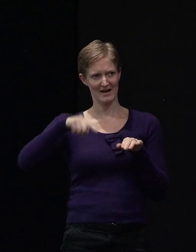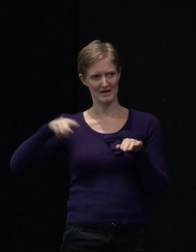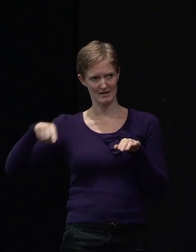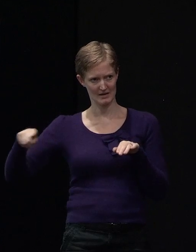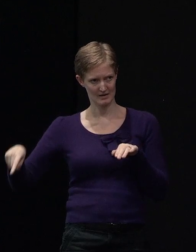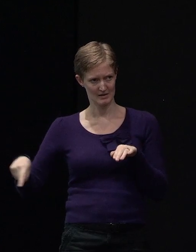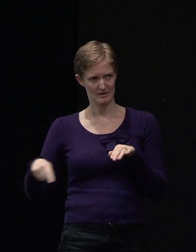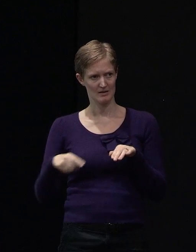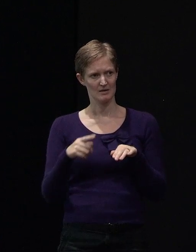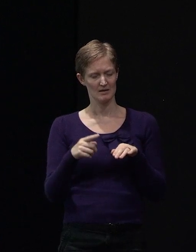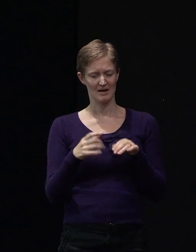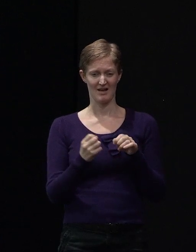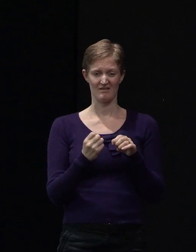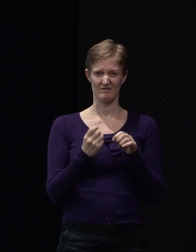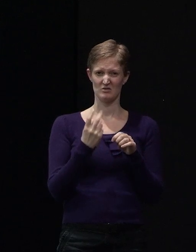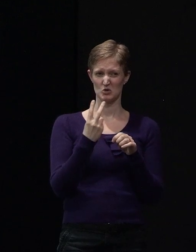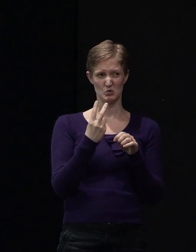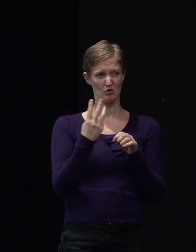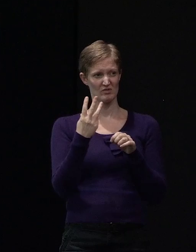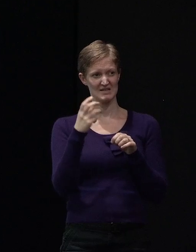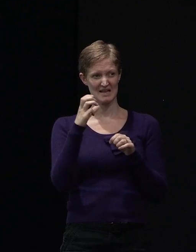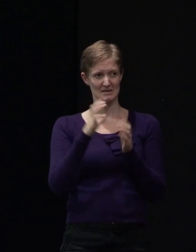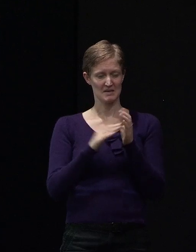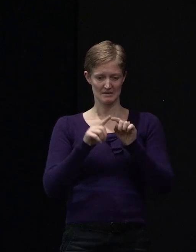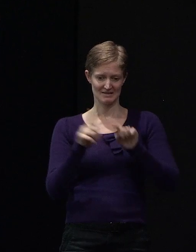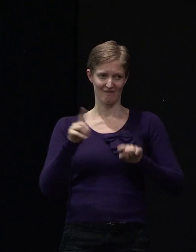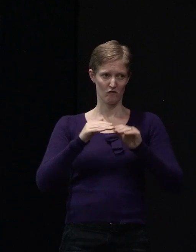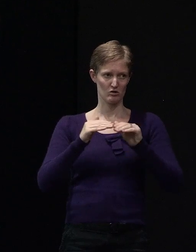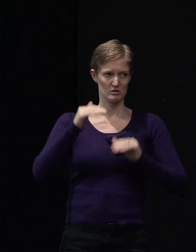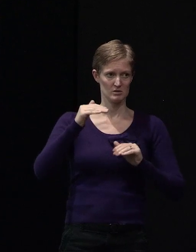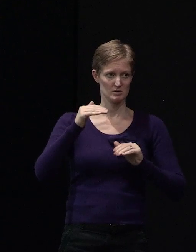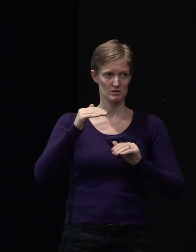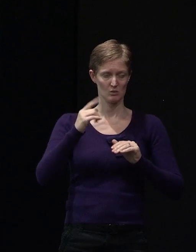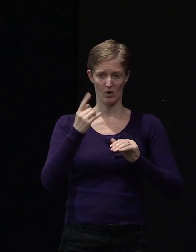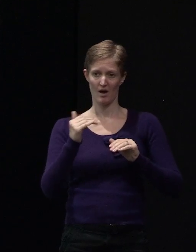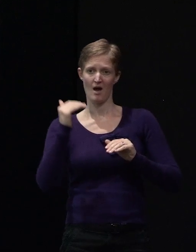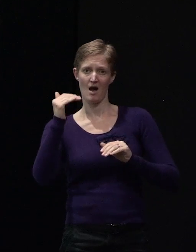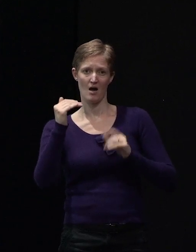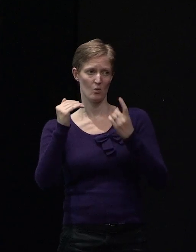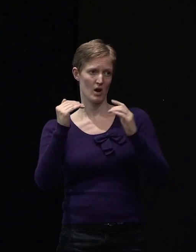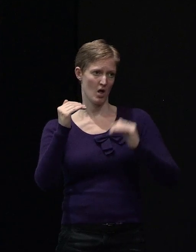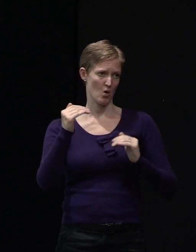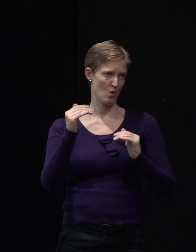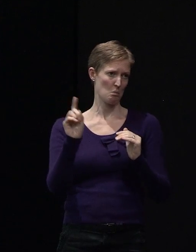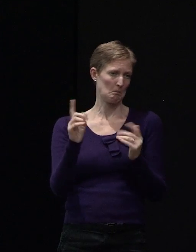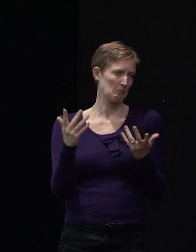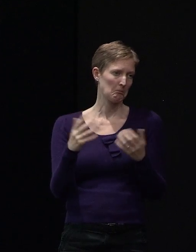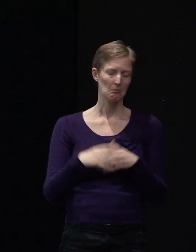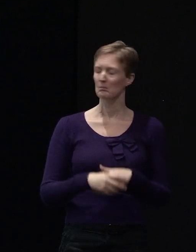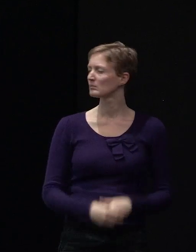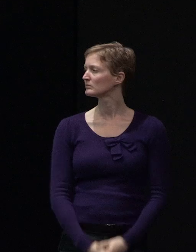some centimetres in between. One sled is higher than the other. Okay. Malcolm?